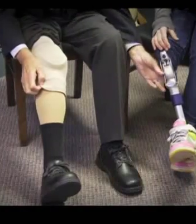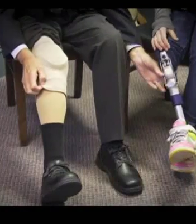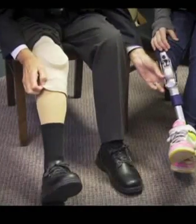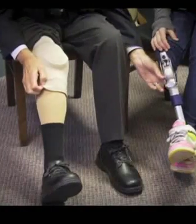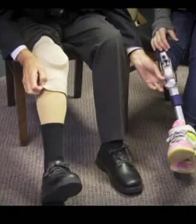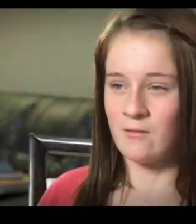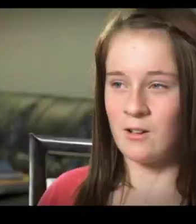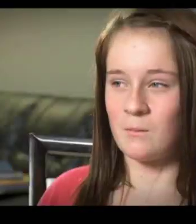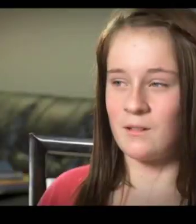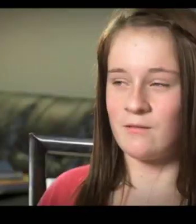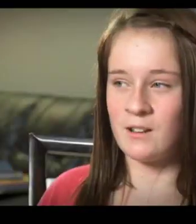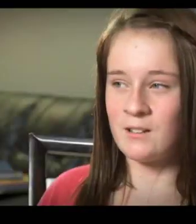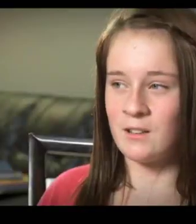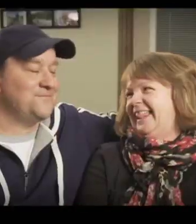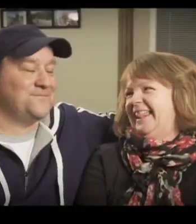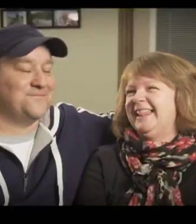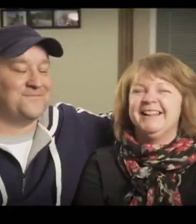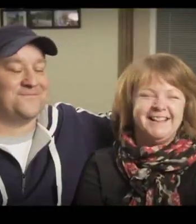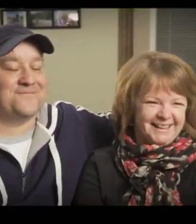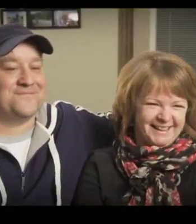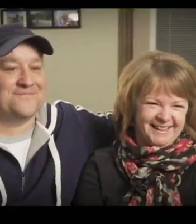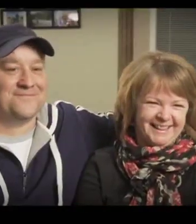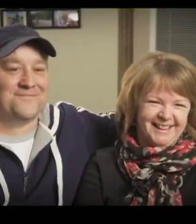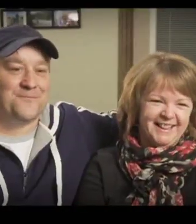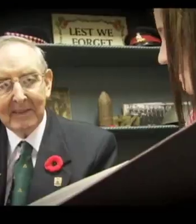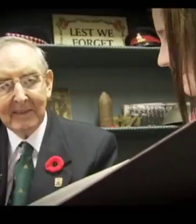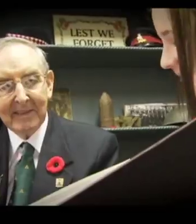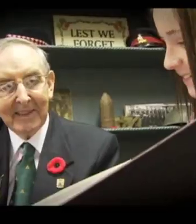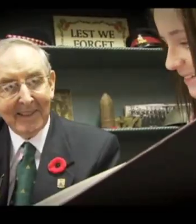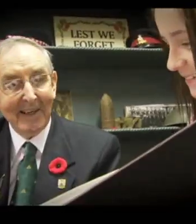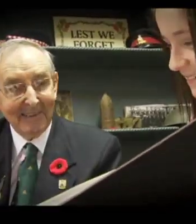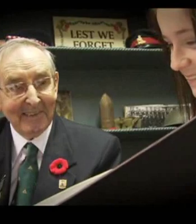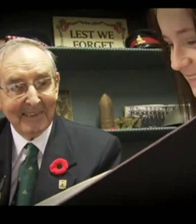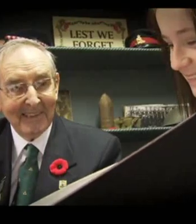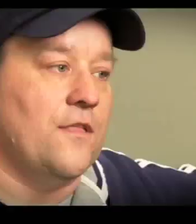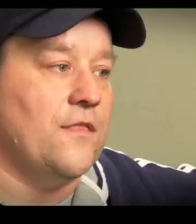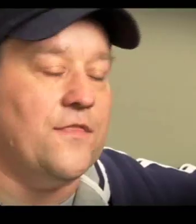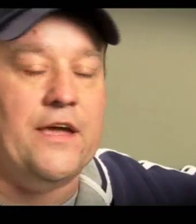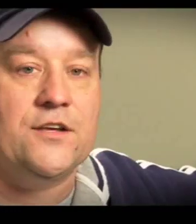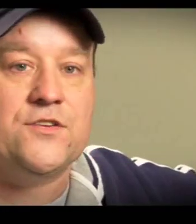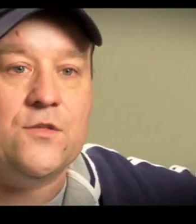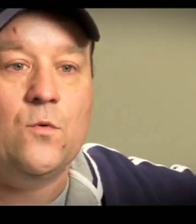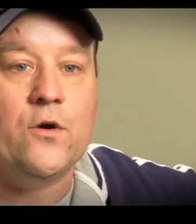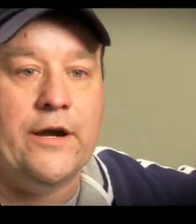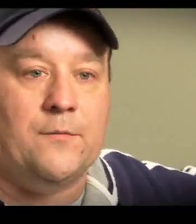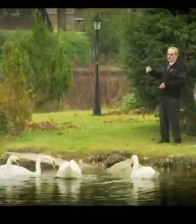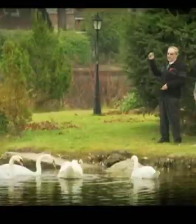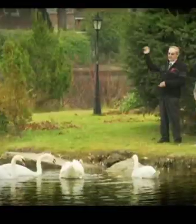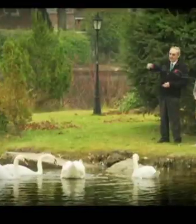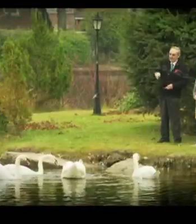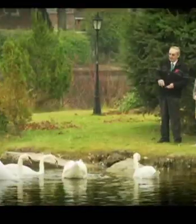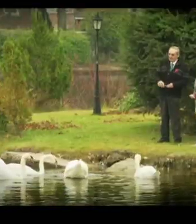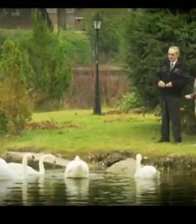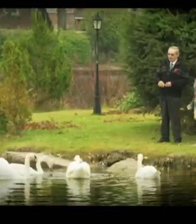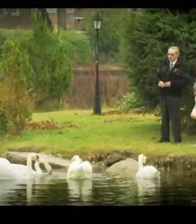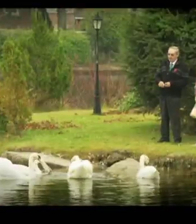me through it. I've got my friends, I've got my family, I've got the War Amps. Thanks to the War Amps, she doesn't have to worry